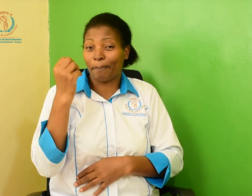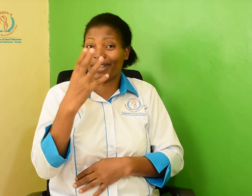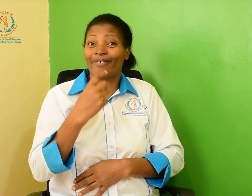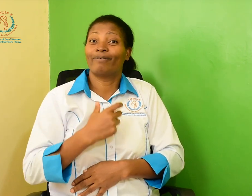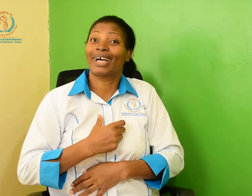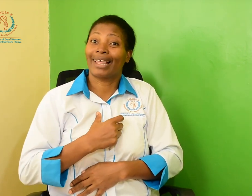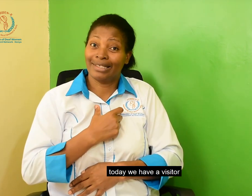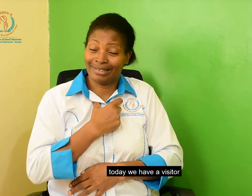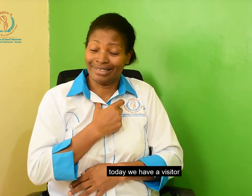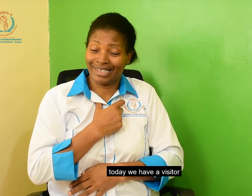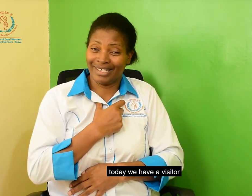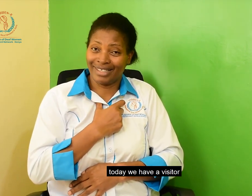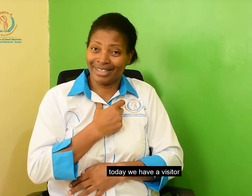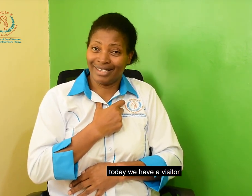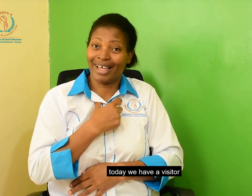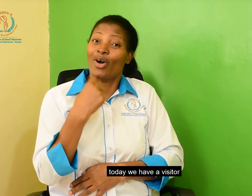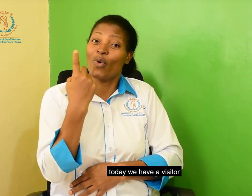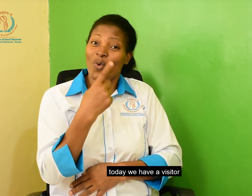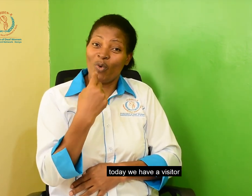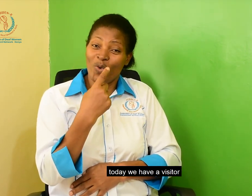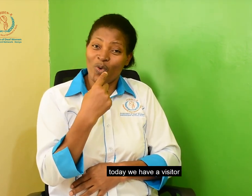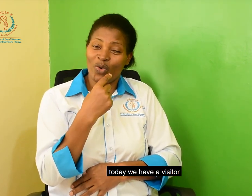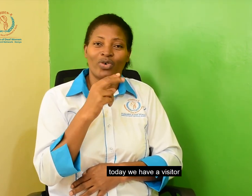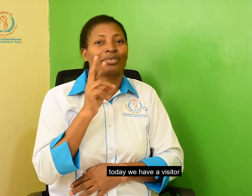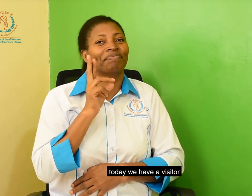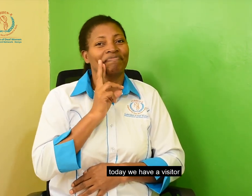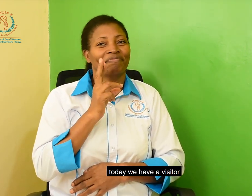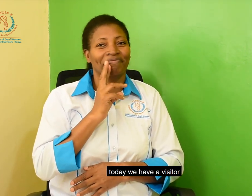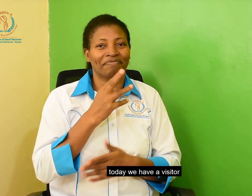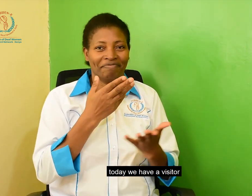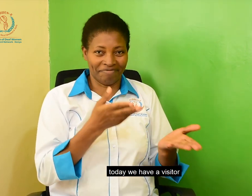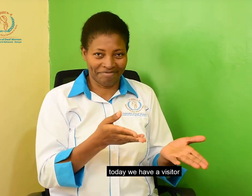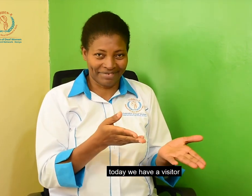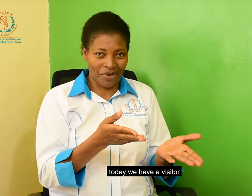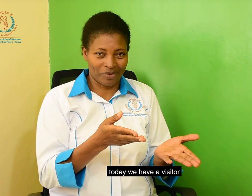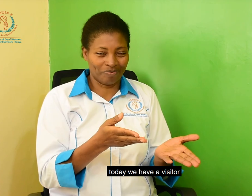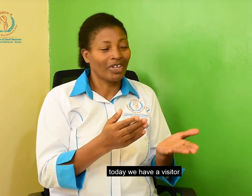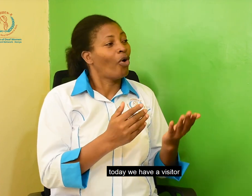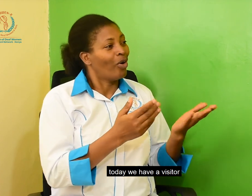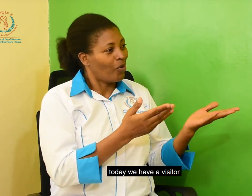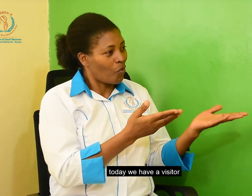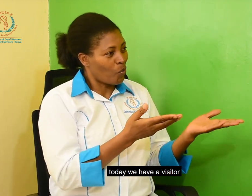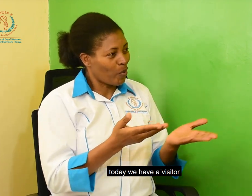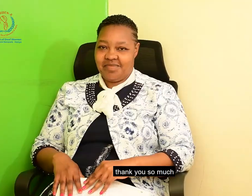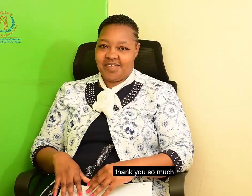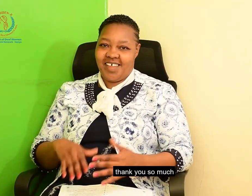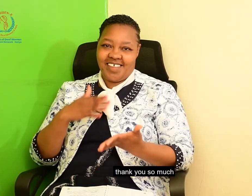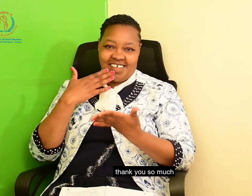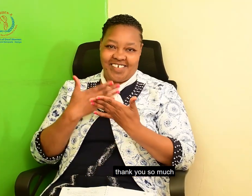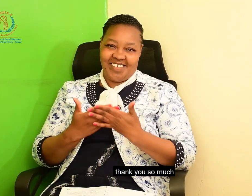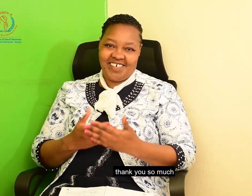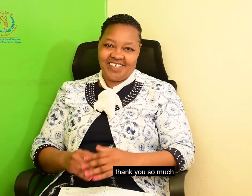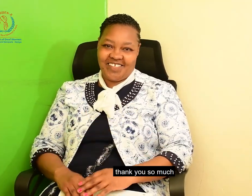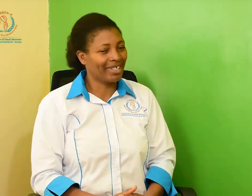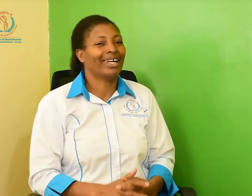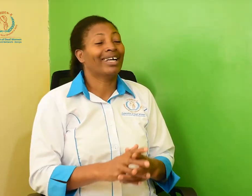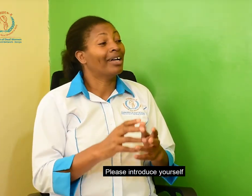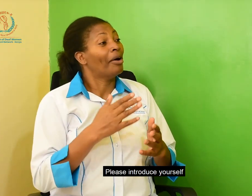Today, it's a very beautiful day. We have a visitor. Her name is... Thank you so much.